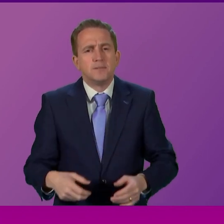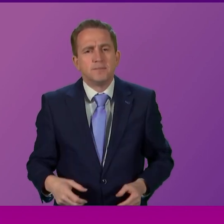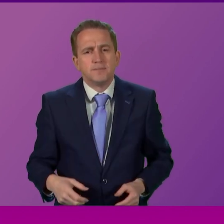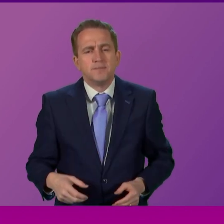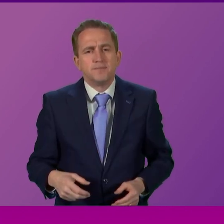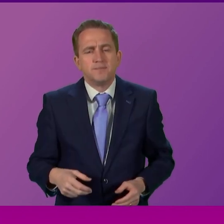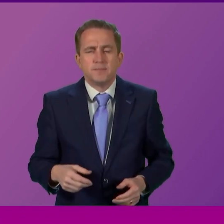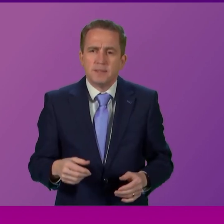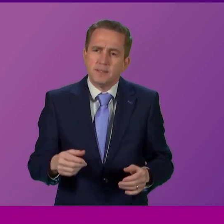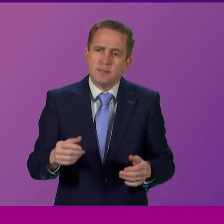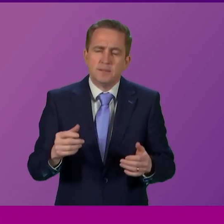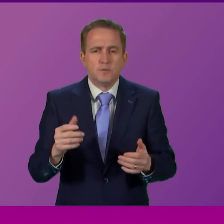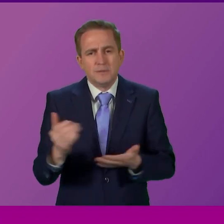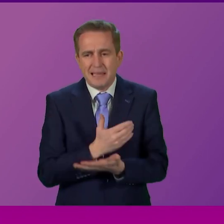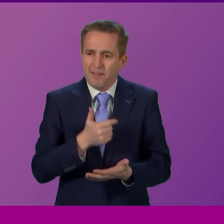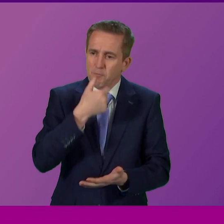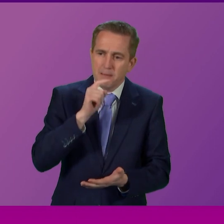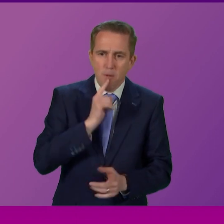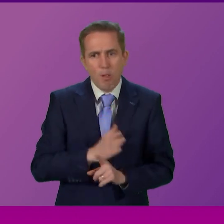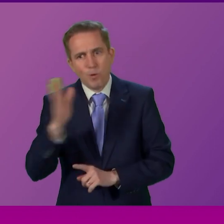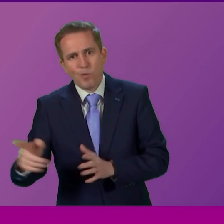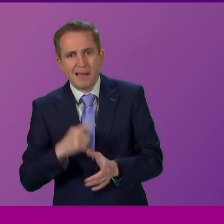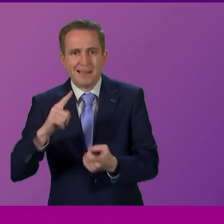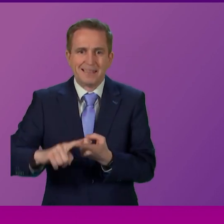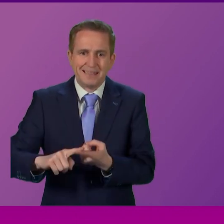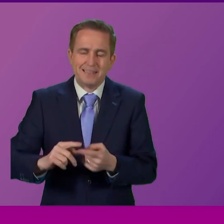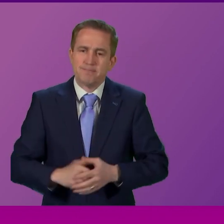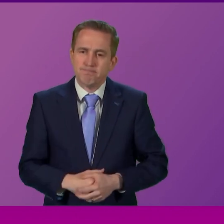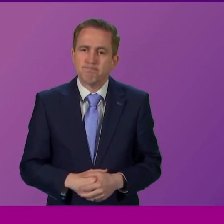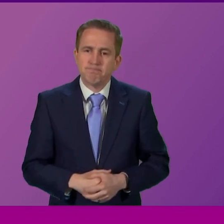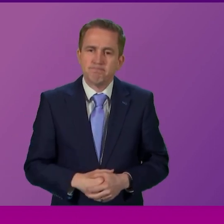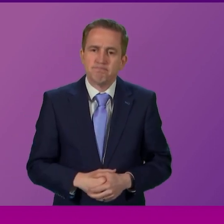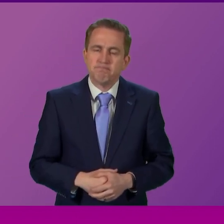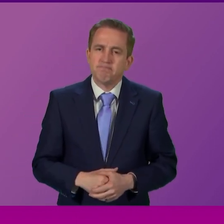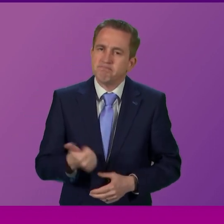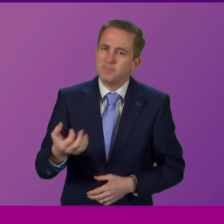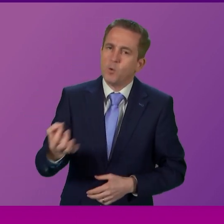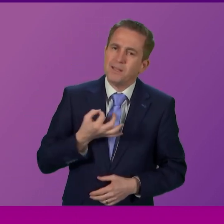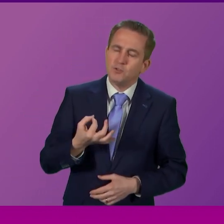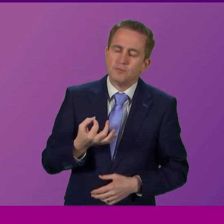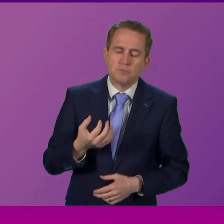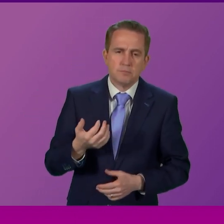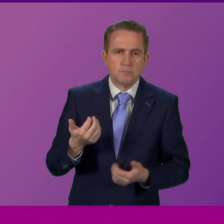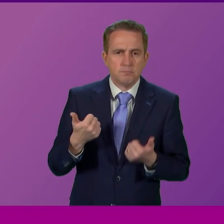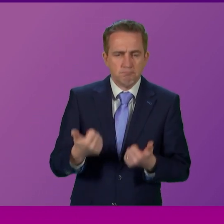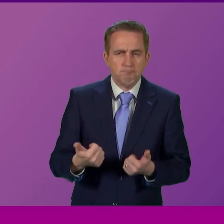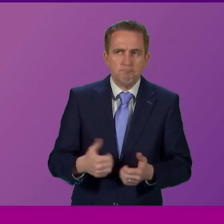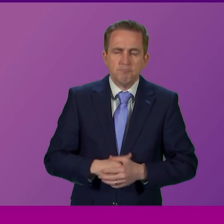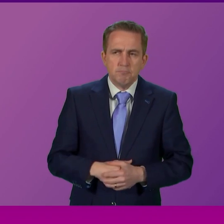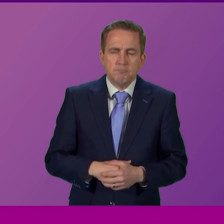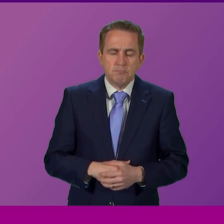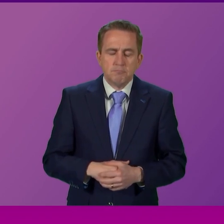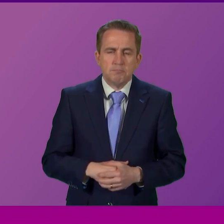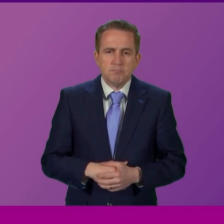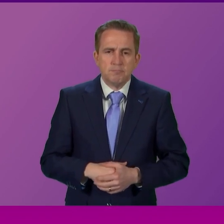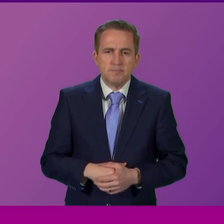unwarranted unnecessary presentations at E&E This is a really important question from Murdoe Fraser and a really important issue that he raises